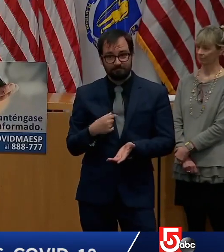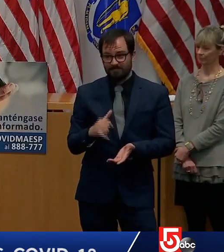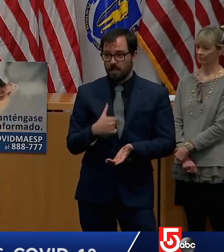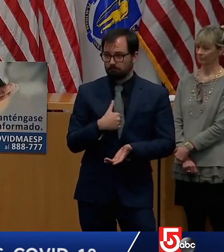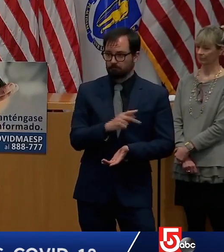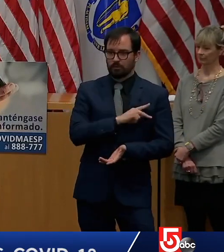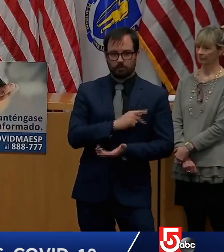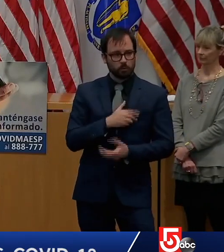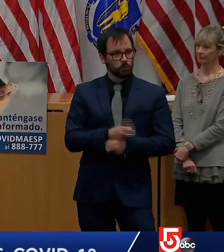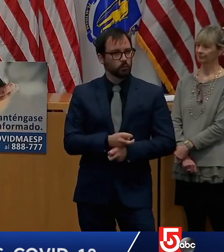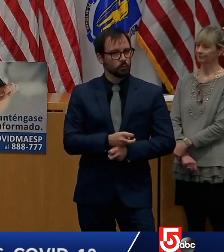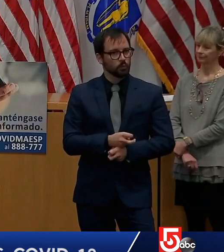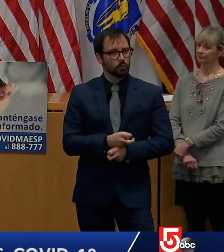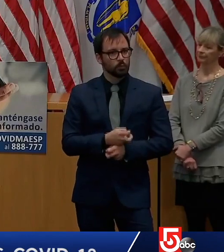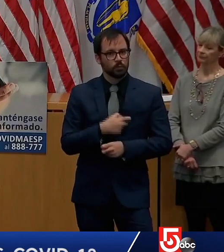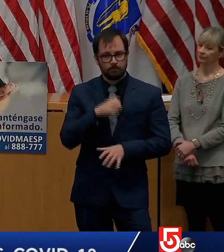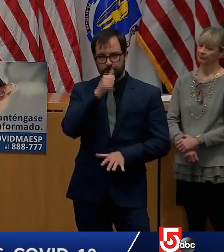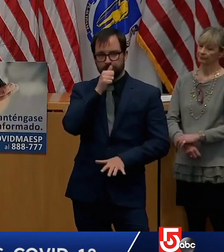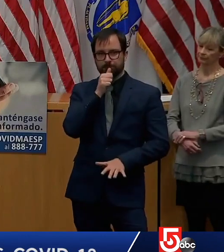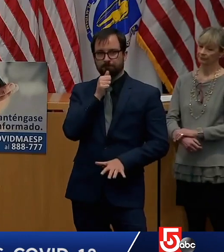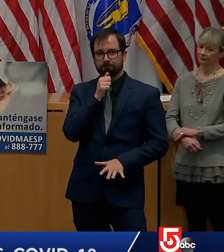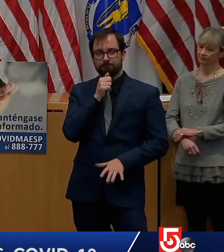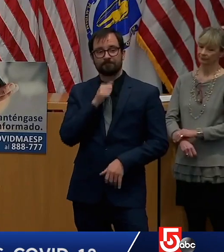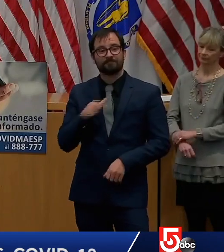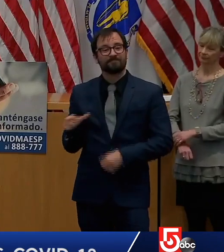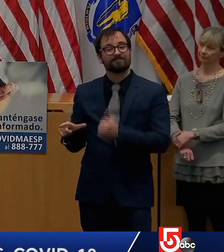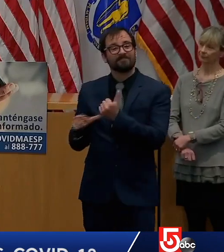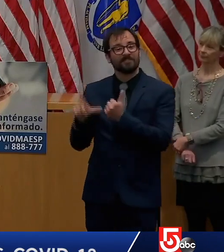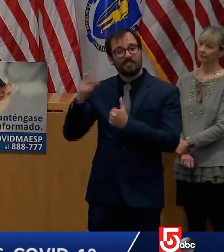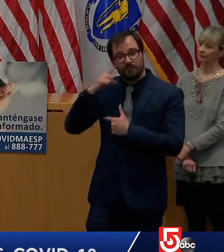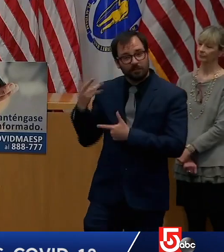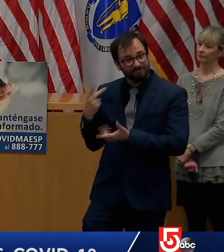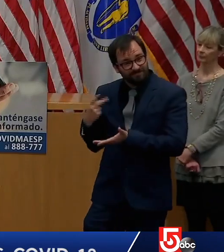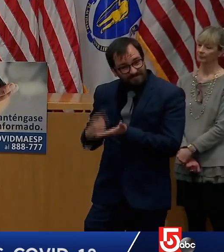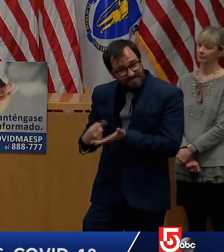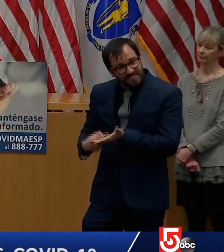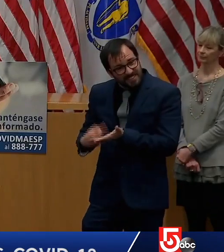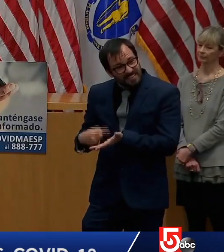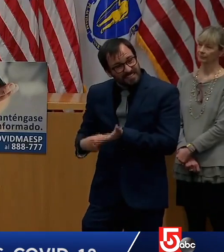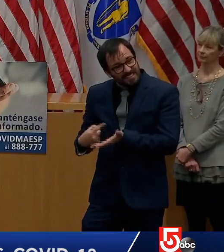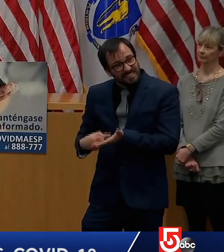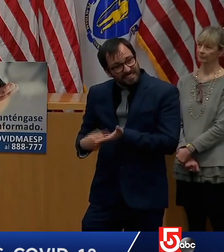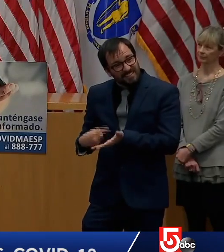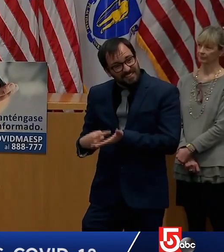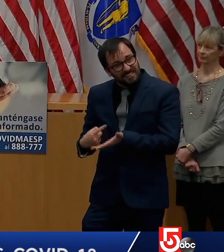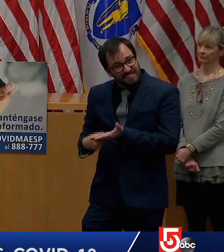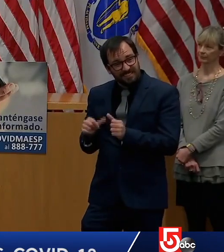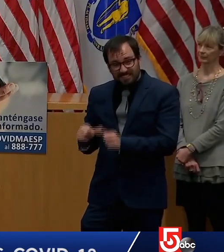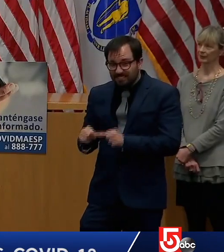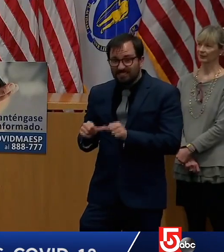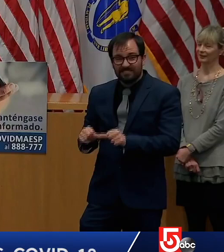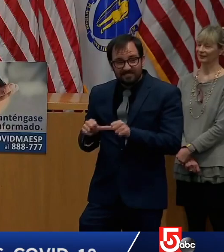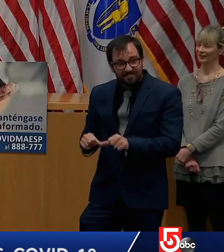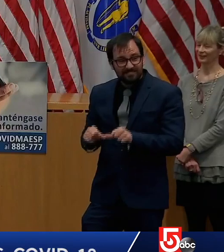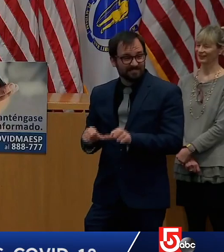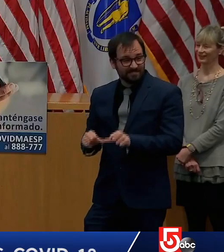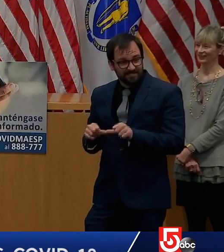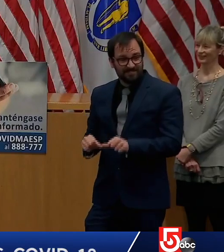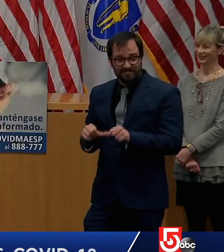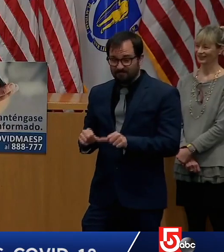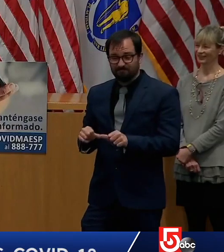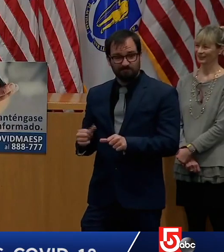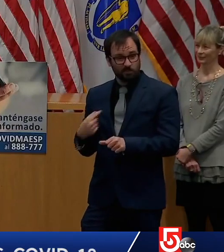Lieutenant Governor and have talked a lot about the fact that we got into public life because we like the public part of public life. I mean,